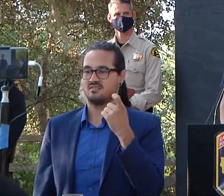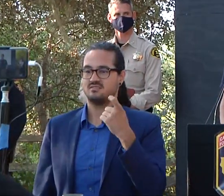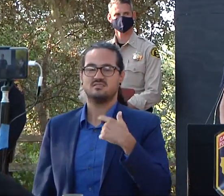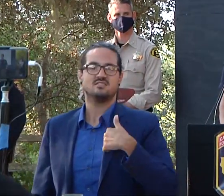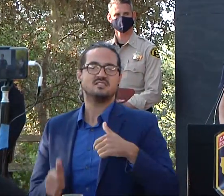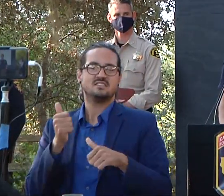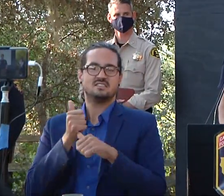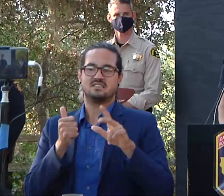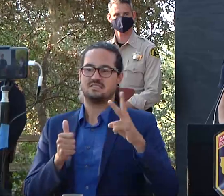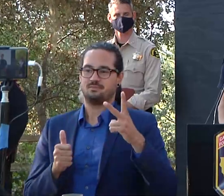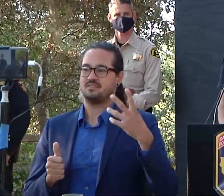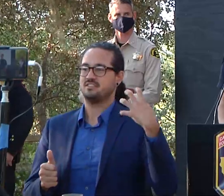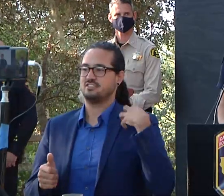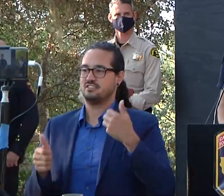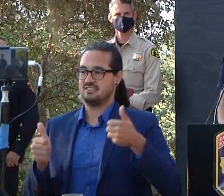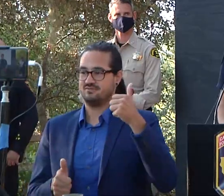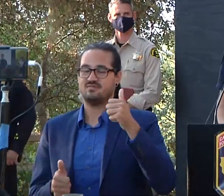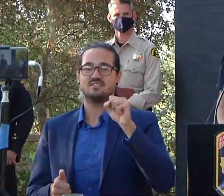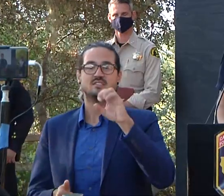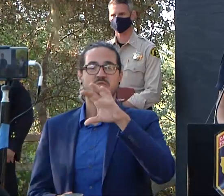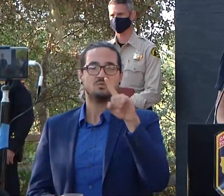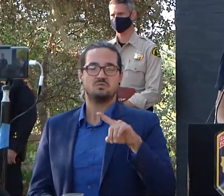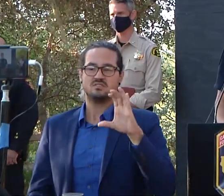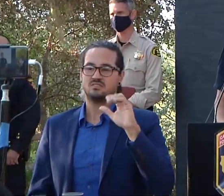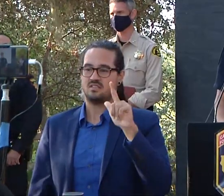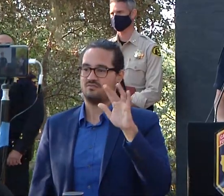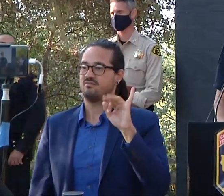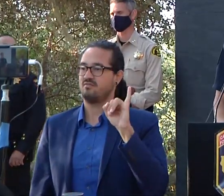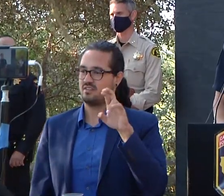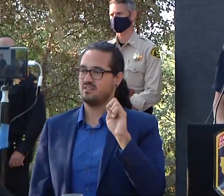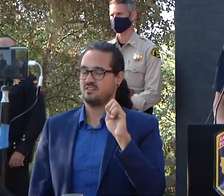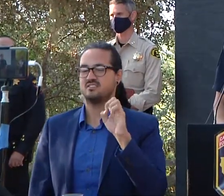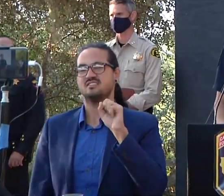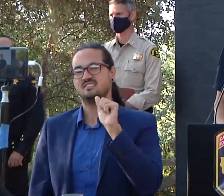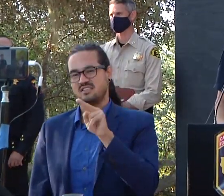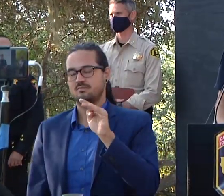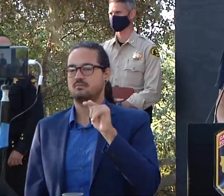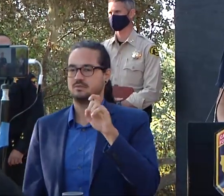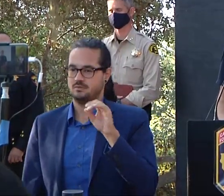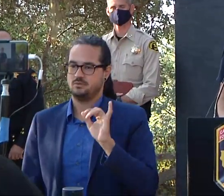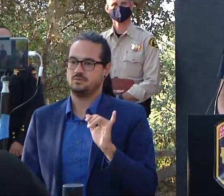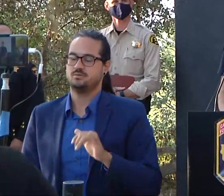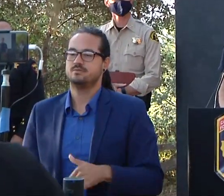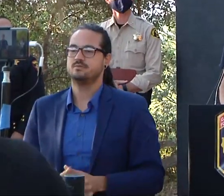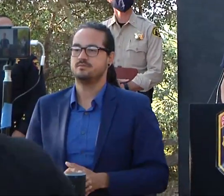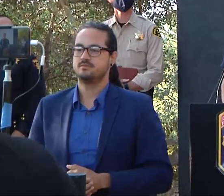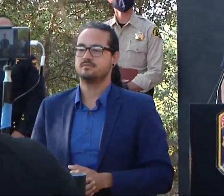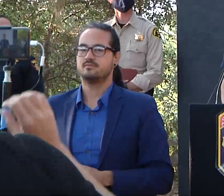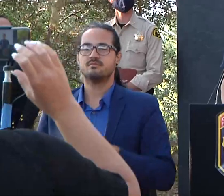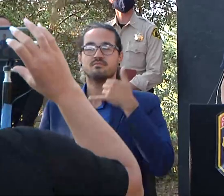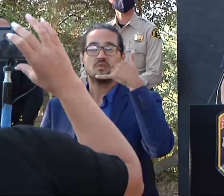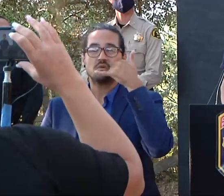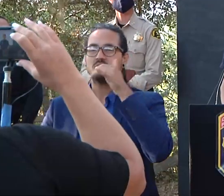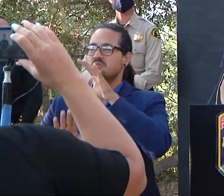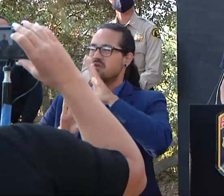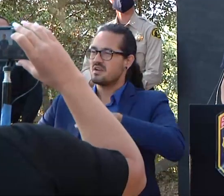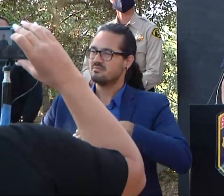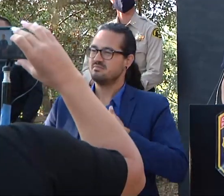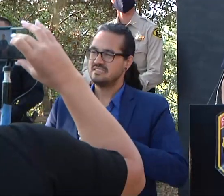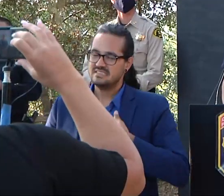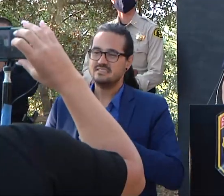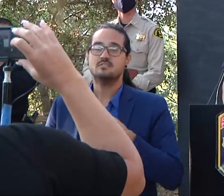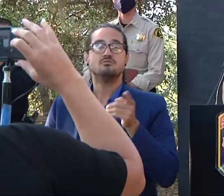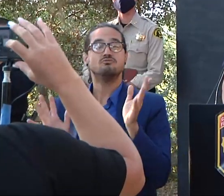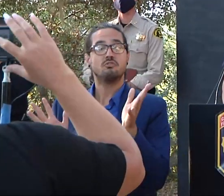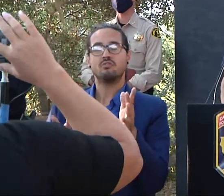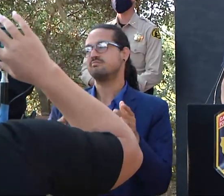and line officer here on the incident as always if you could mute your telephones take any conversations outside the press conference area as